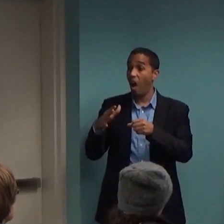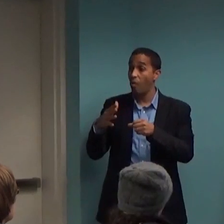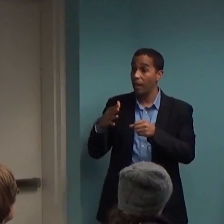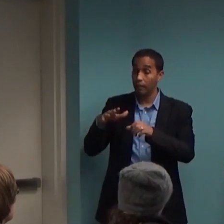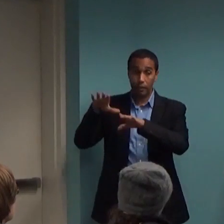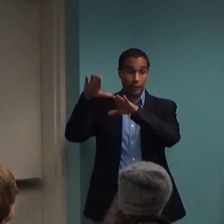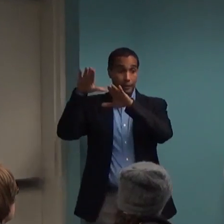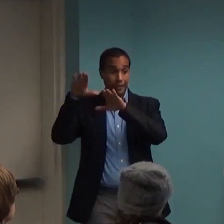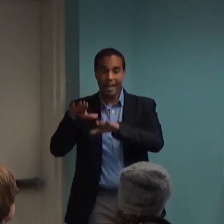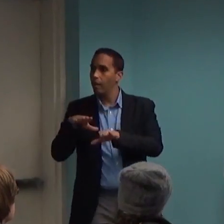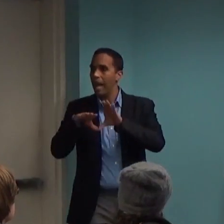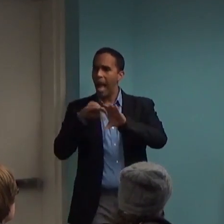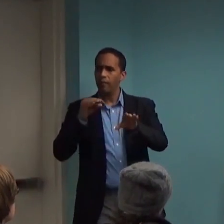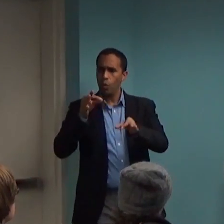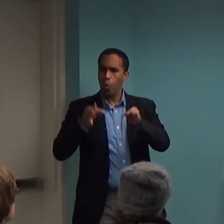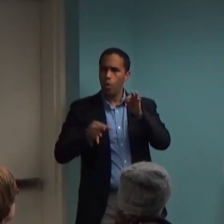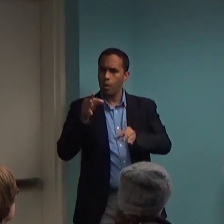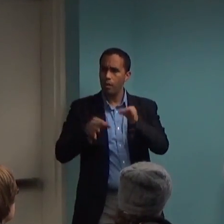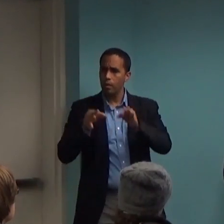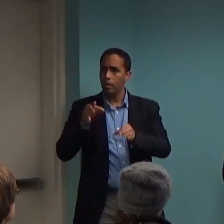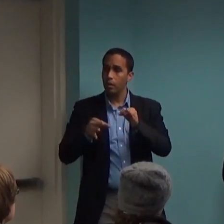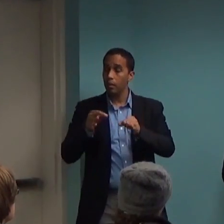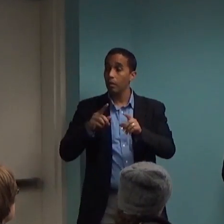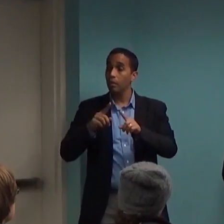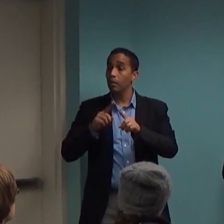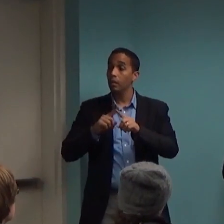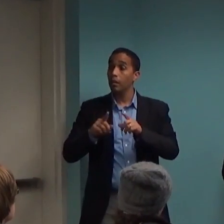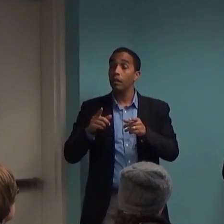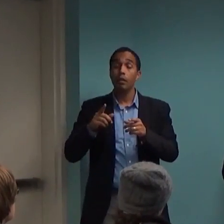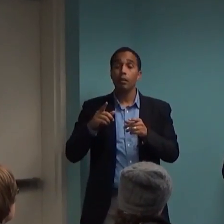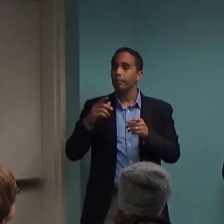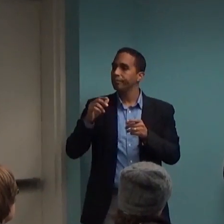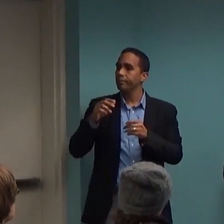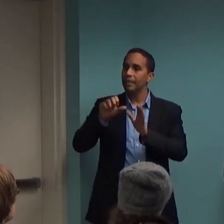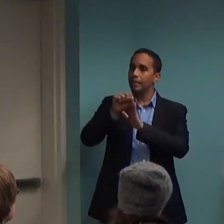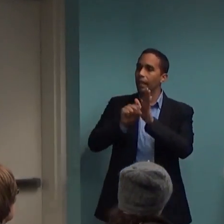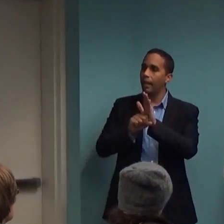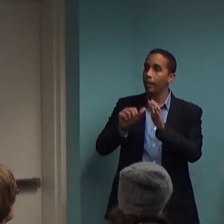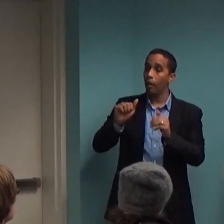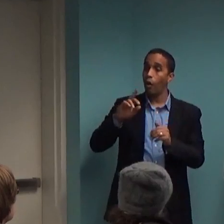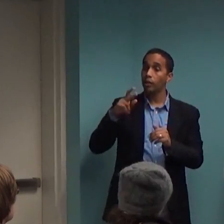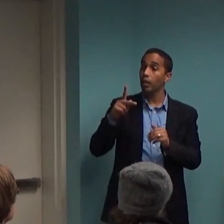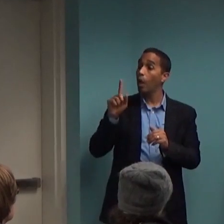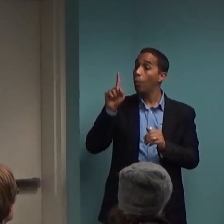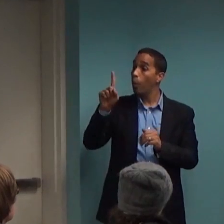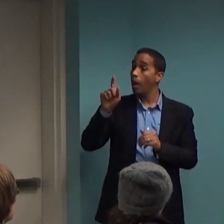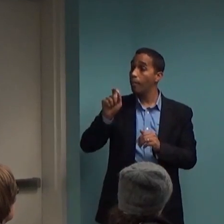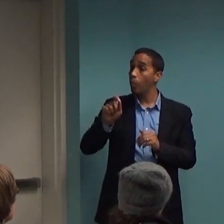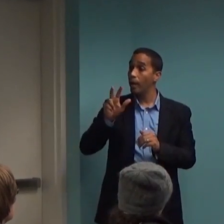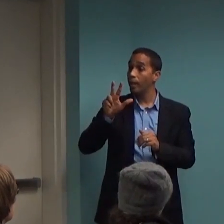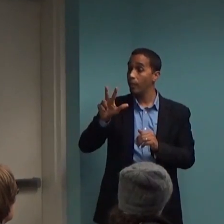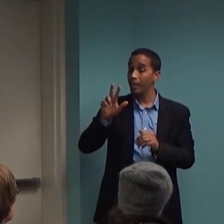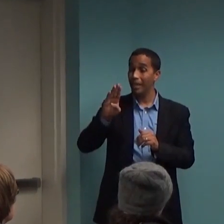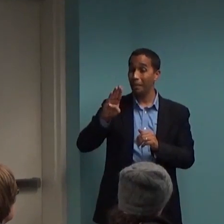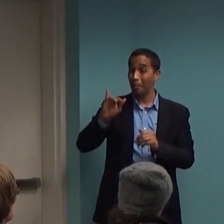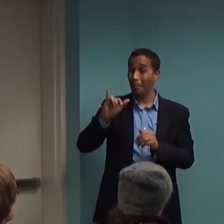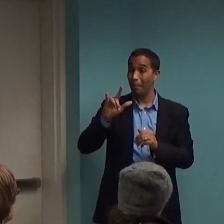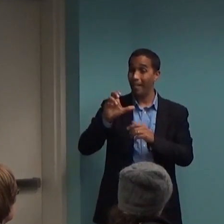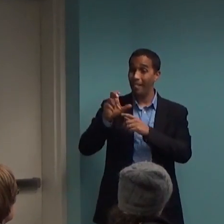the amount that they settled with the state of Arkansas for 1.3 billion dollars, Johnson & Johnson, because of what they call